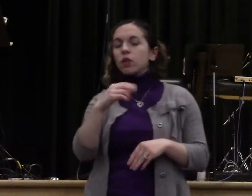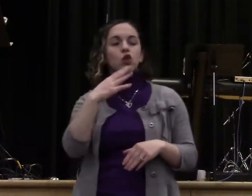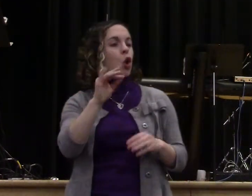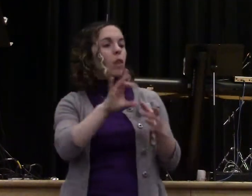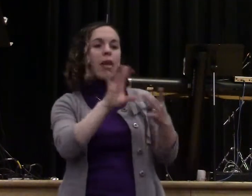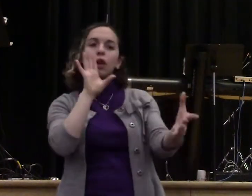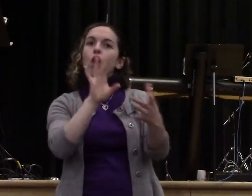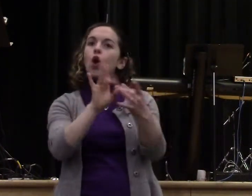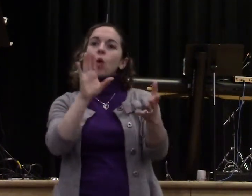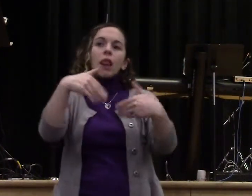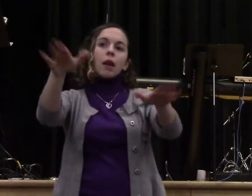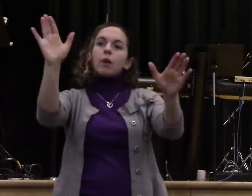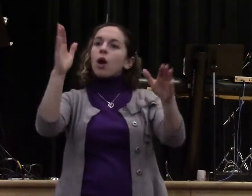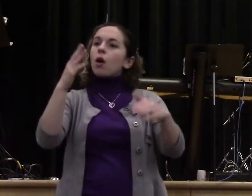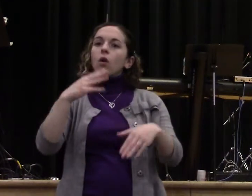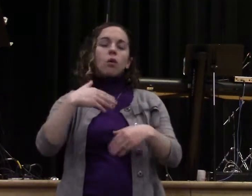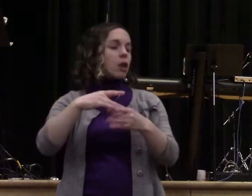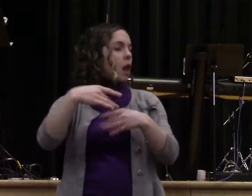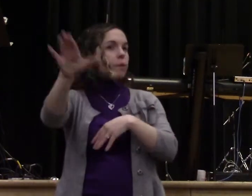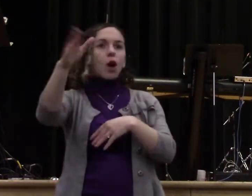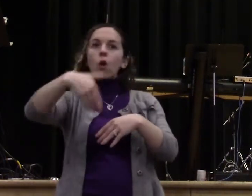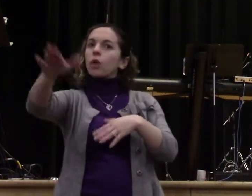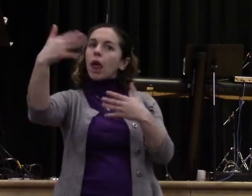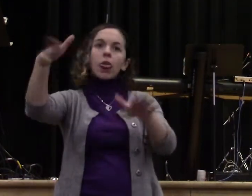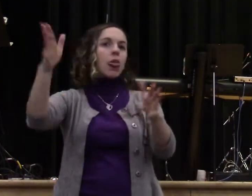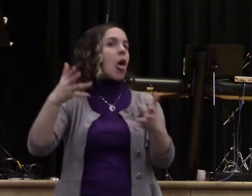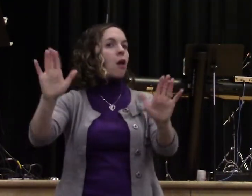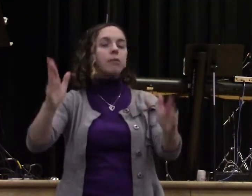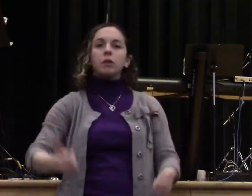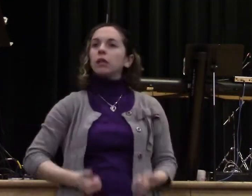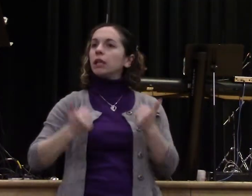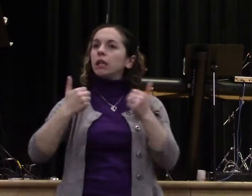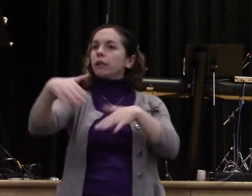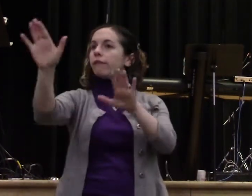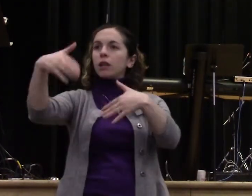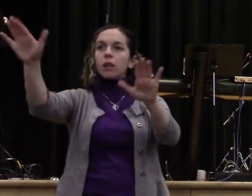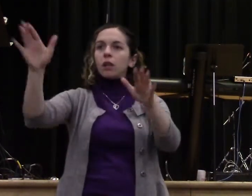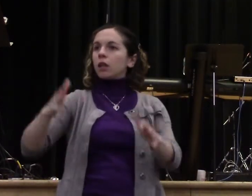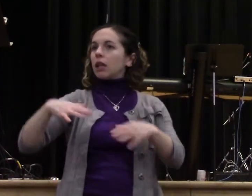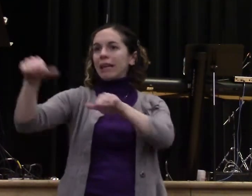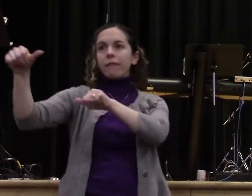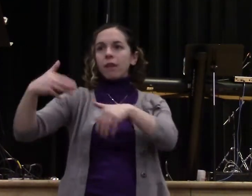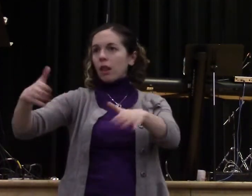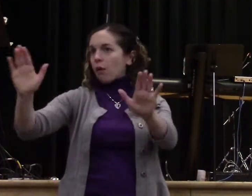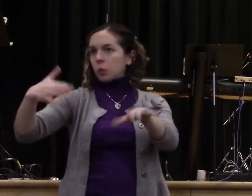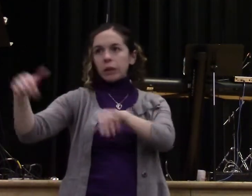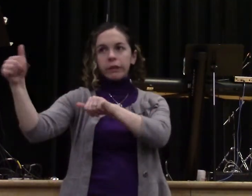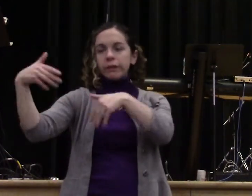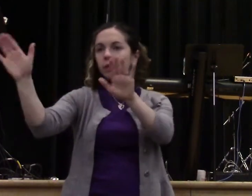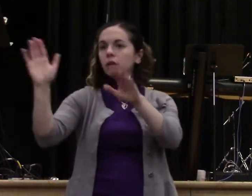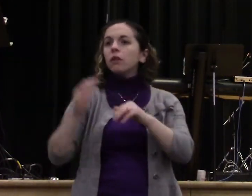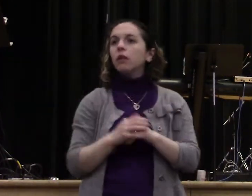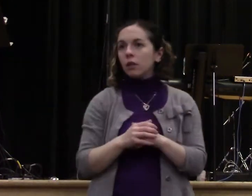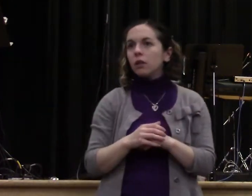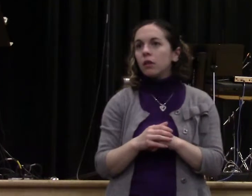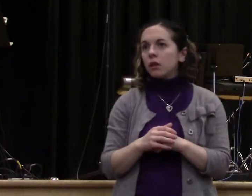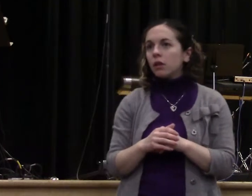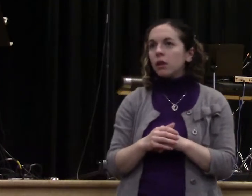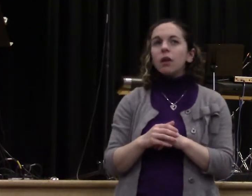Hagar. It was a lot of mess even with the father of our faith. Now Joseph is a man that is one of the few men in the whole Bible that